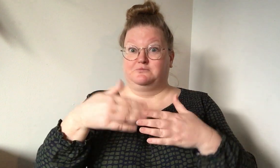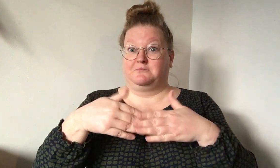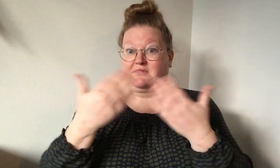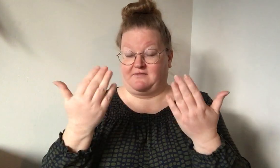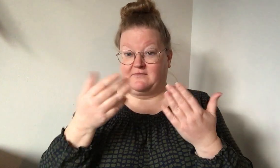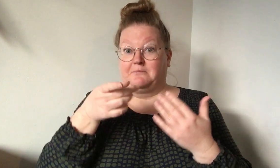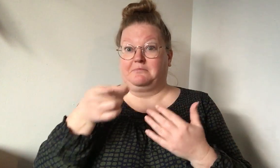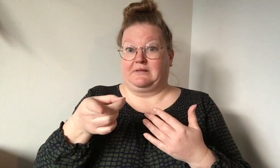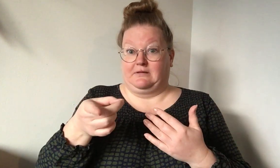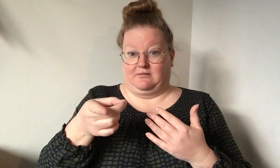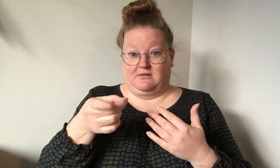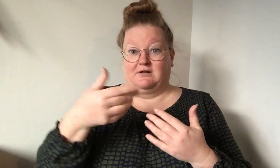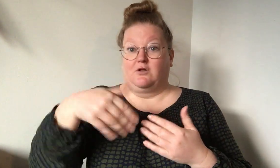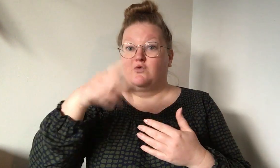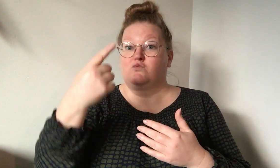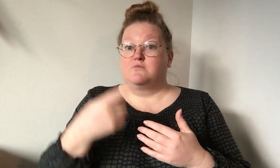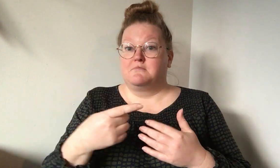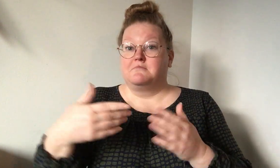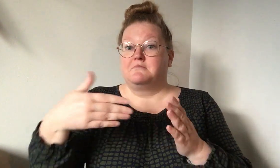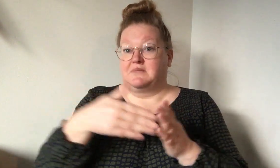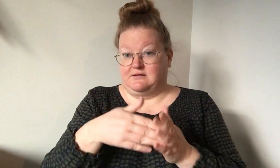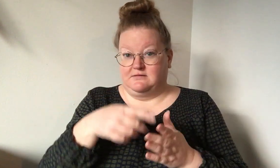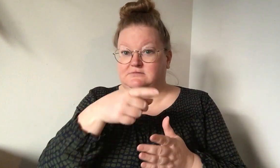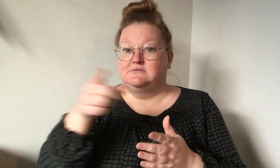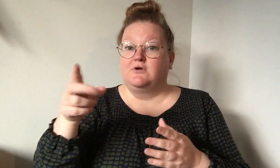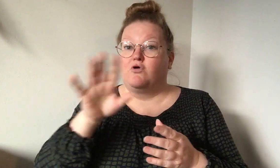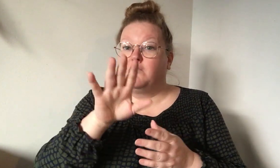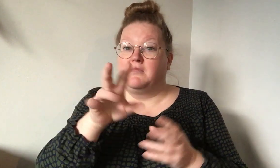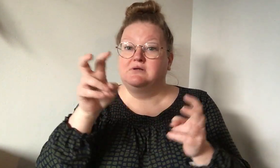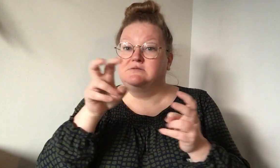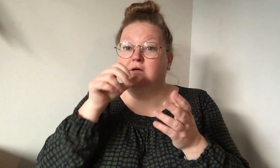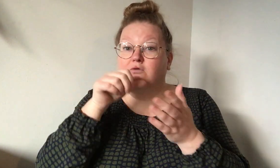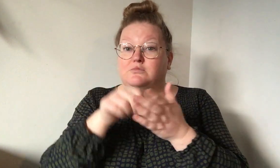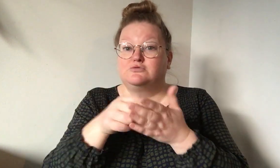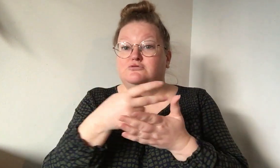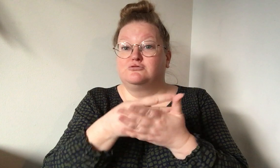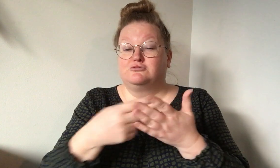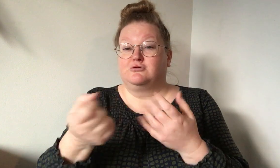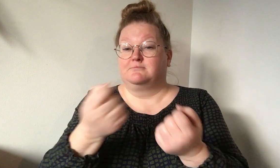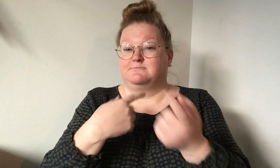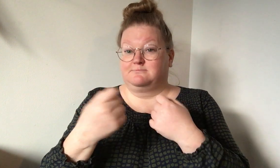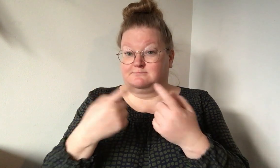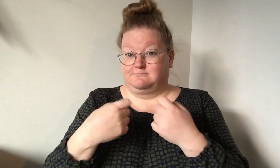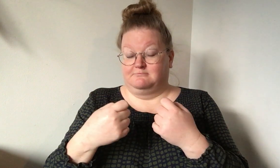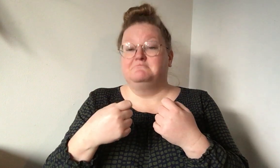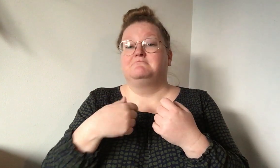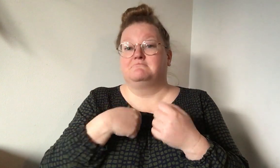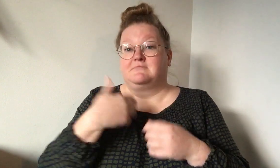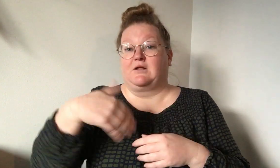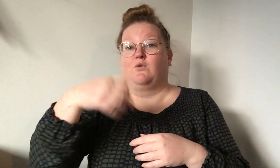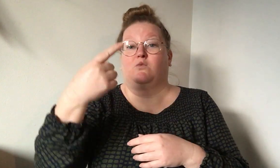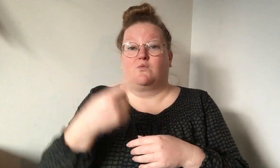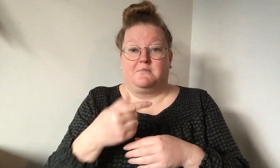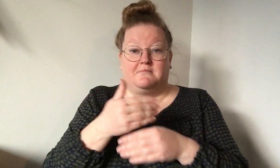I love you, baby Baby, it's quite alright I love need you,